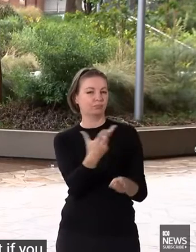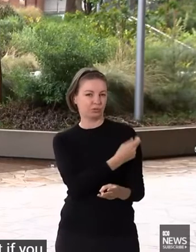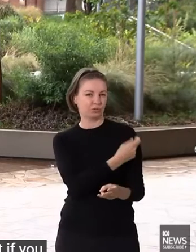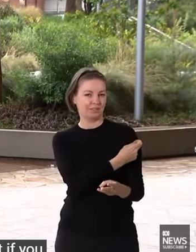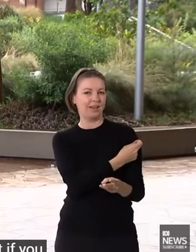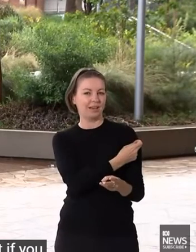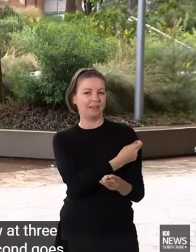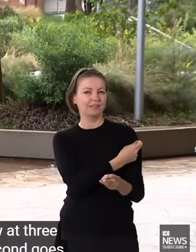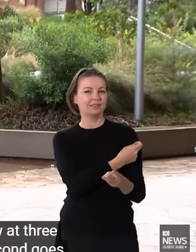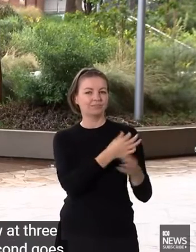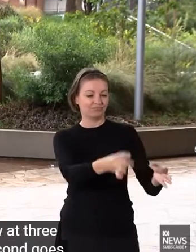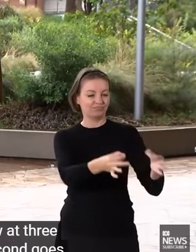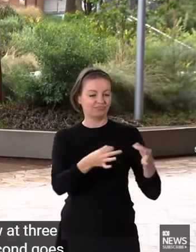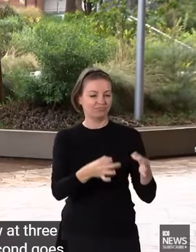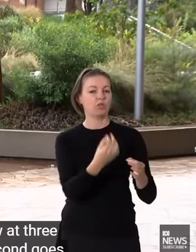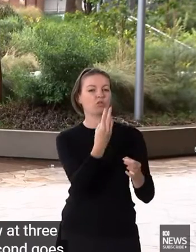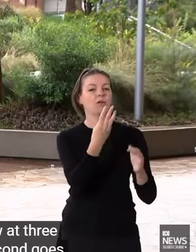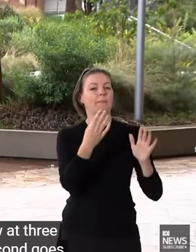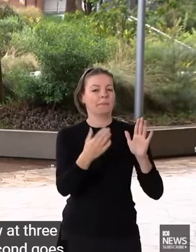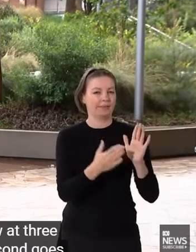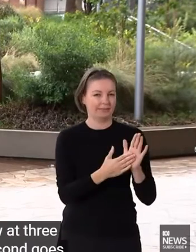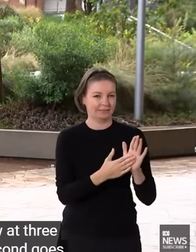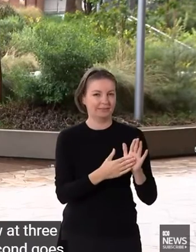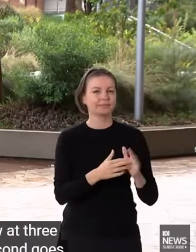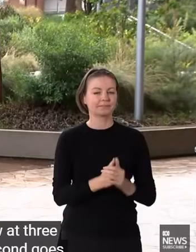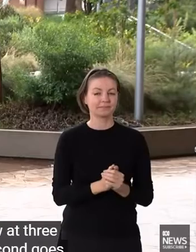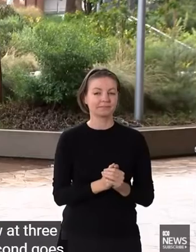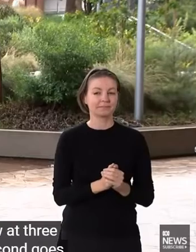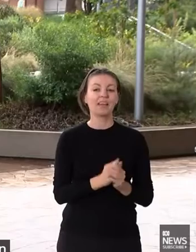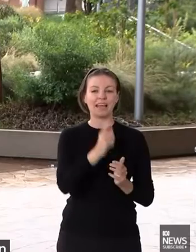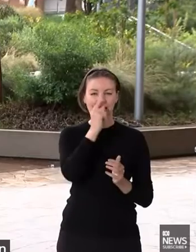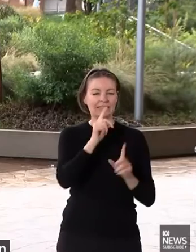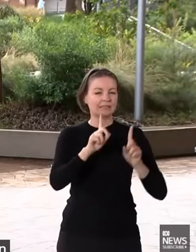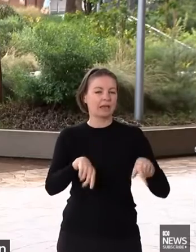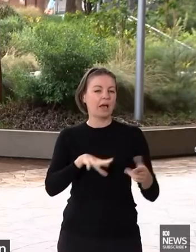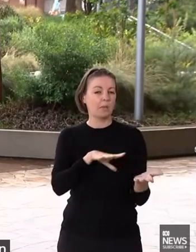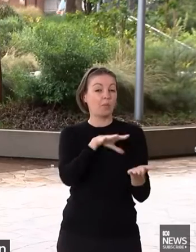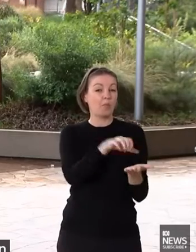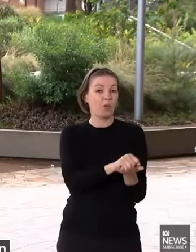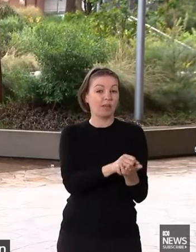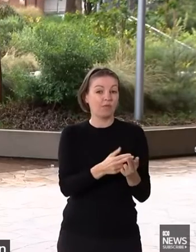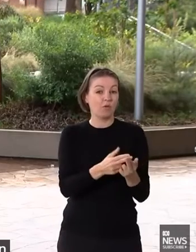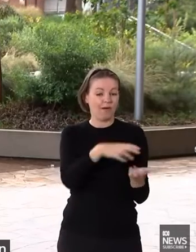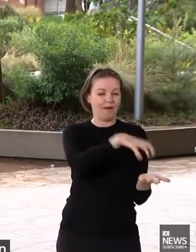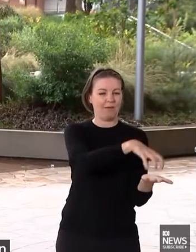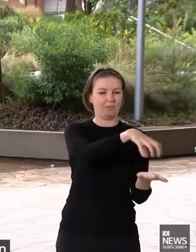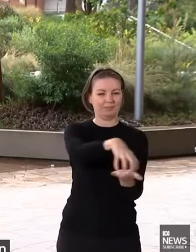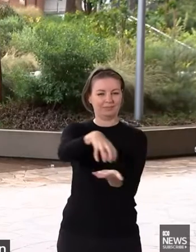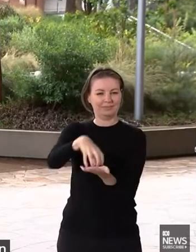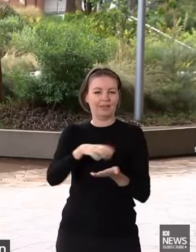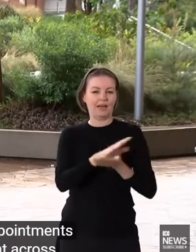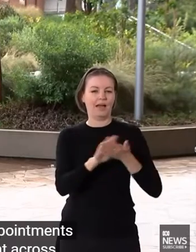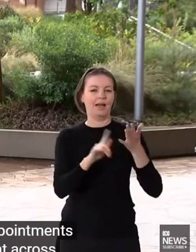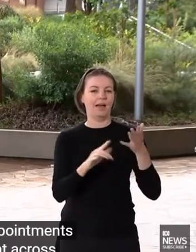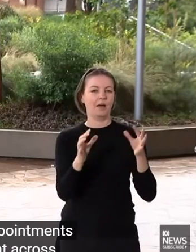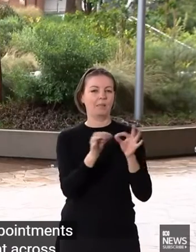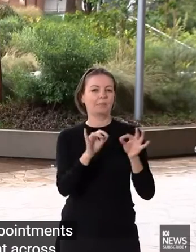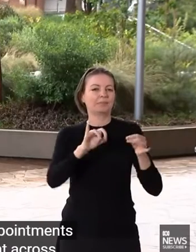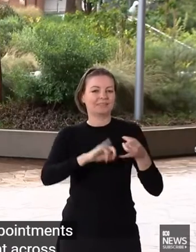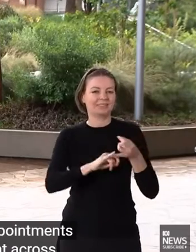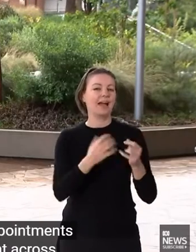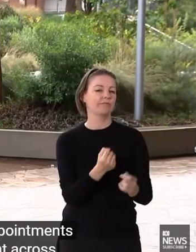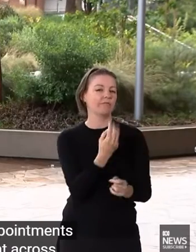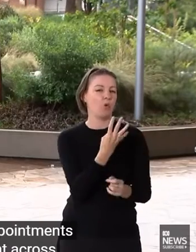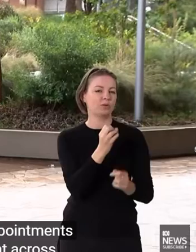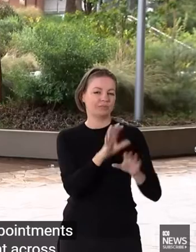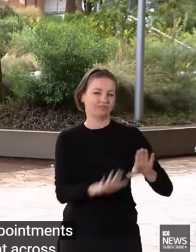second dose of vaccination, you can make those appointments at our 40 centres right across New South Wales. We have